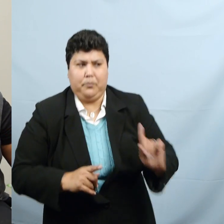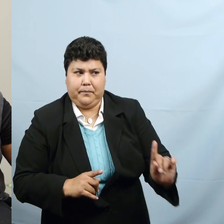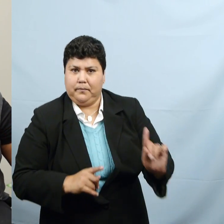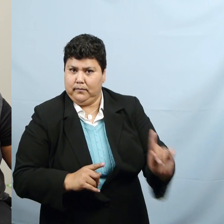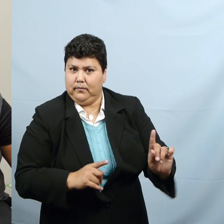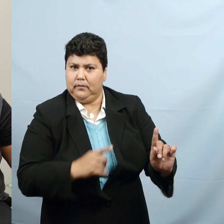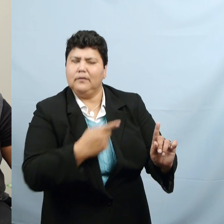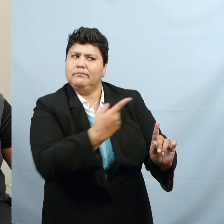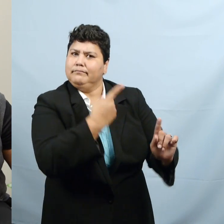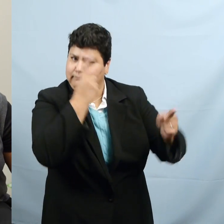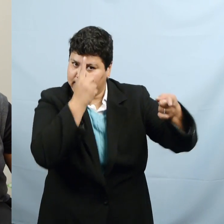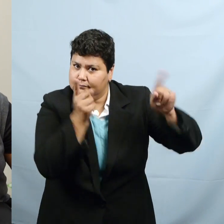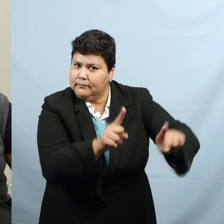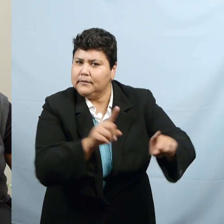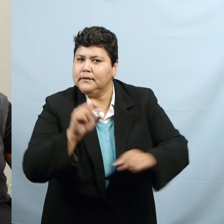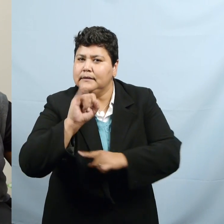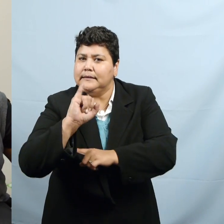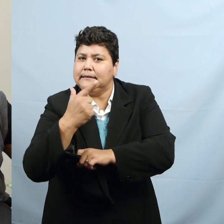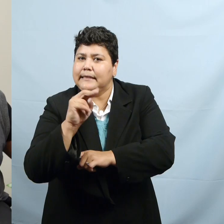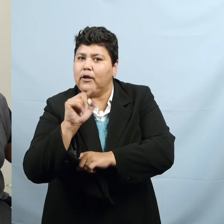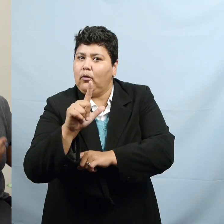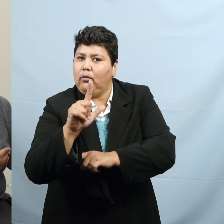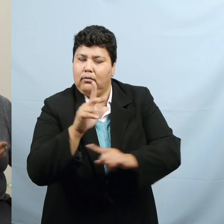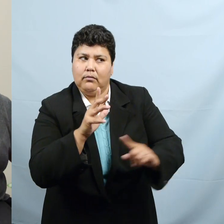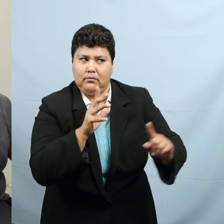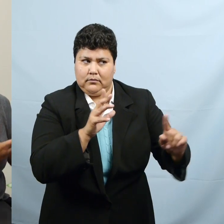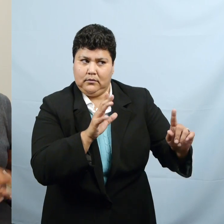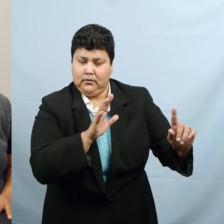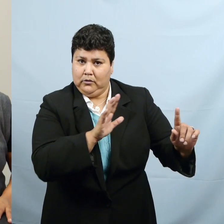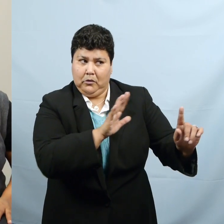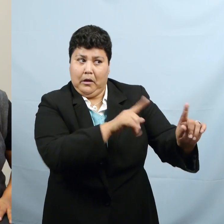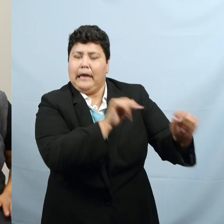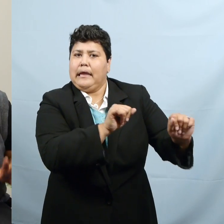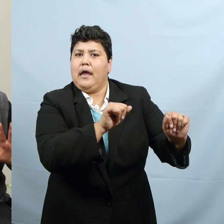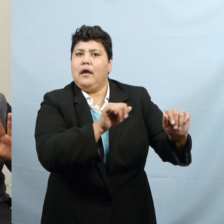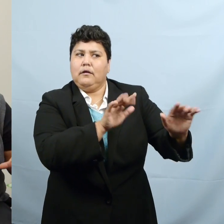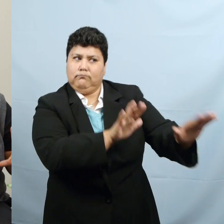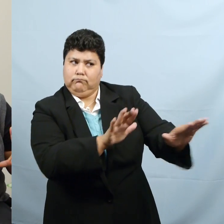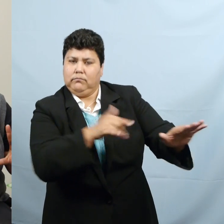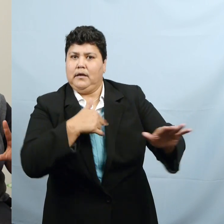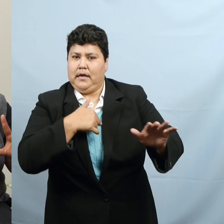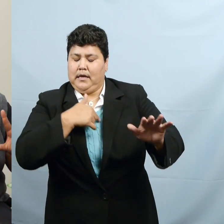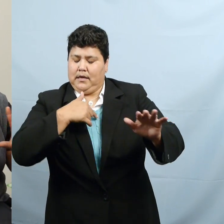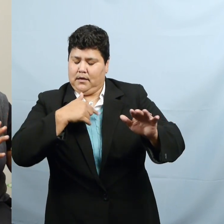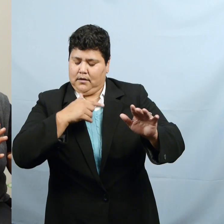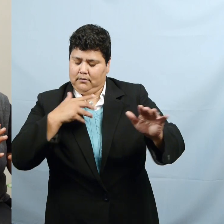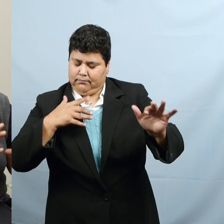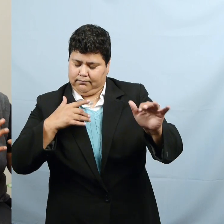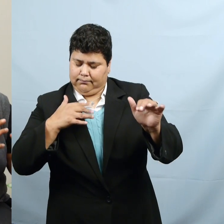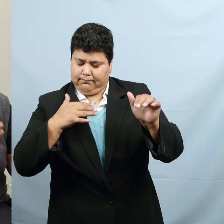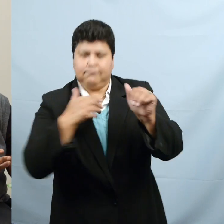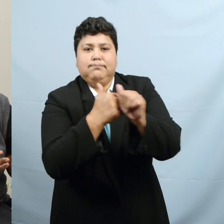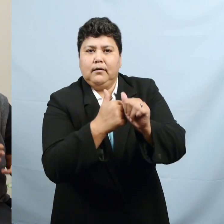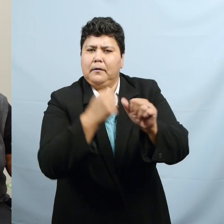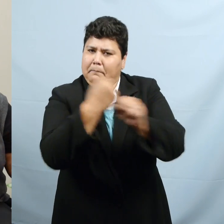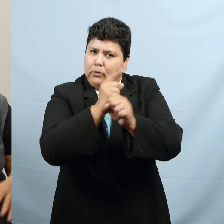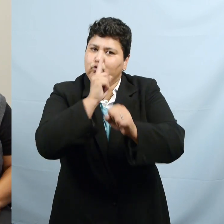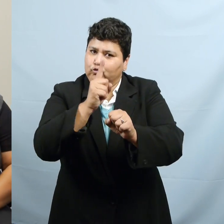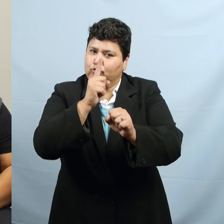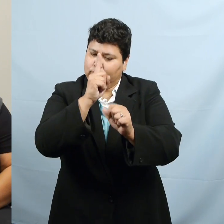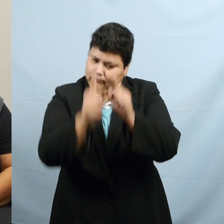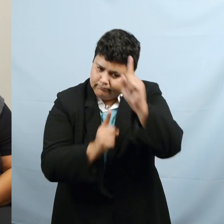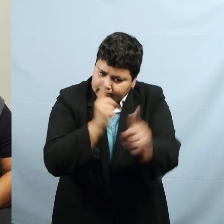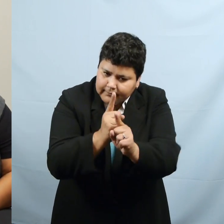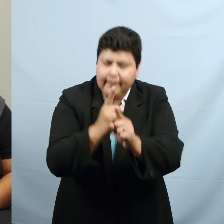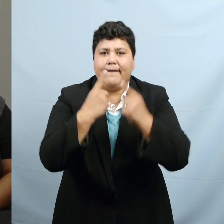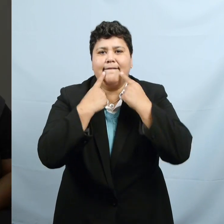you know, to, to, for us to kind of pause for a second for me to catch up and, and, and, and make sure that that information was, uh, rendered accurately and